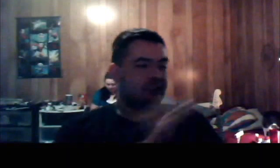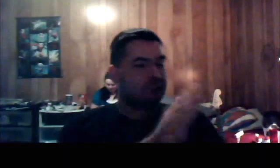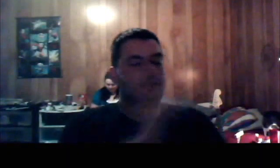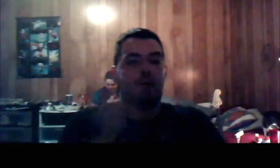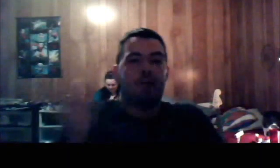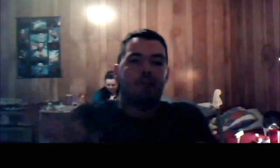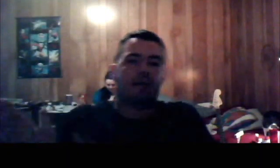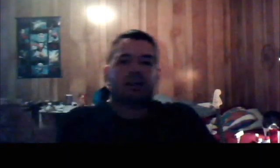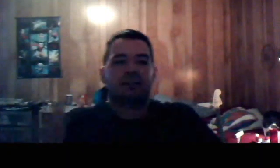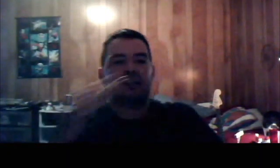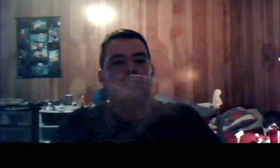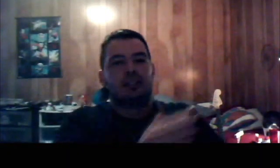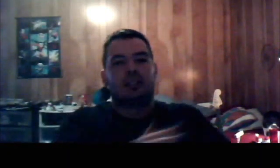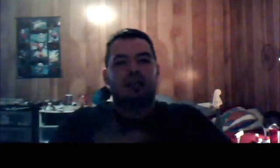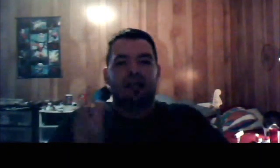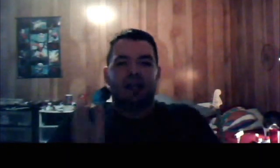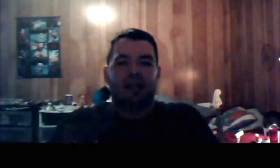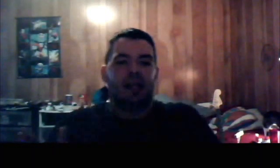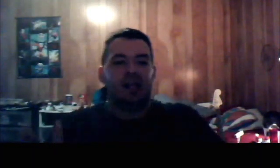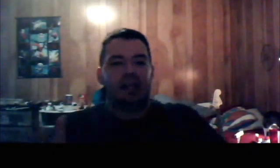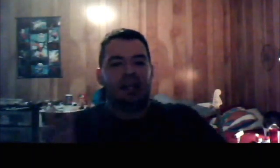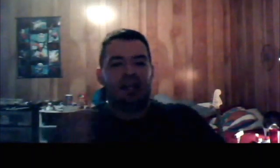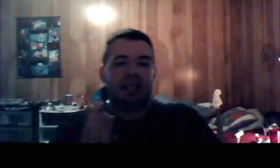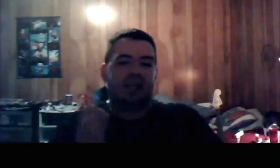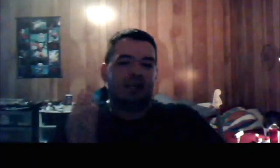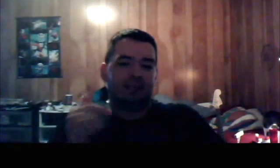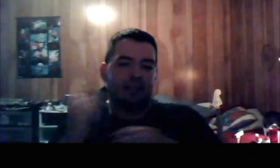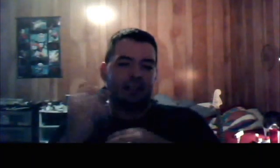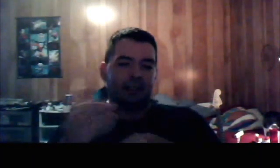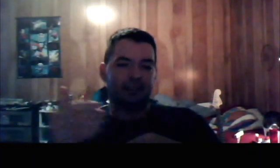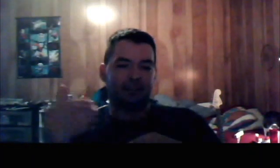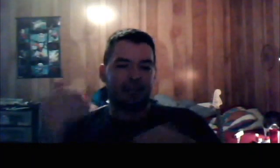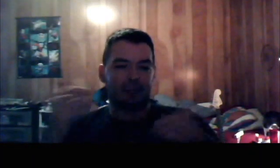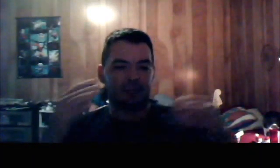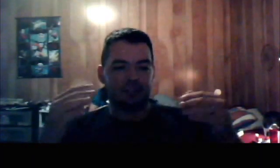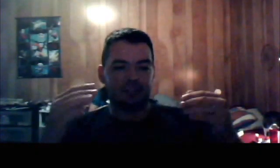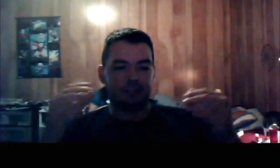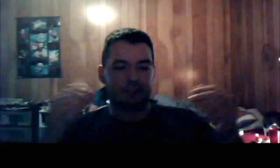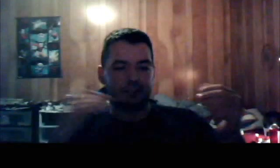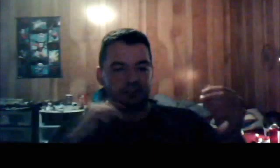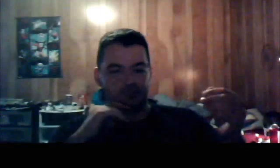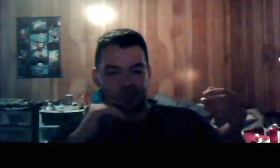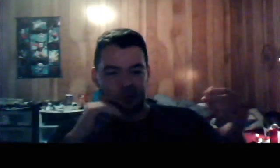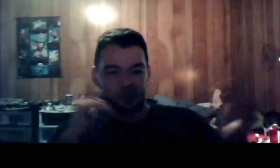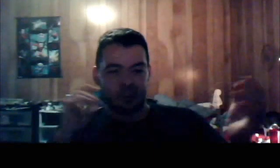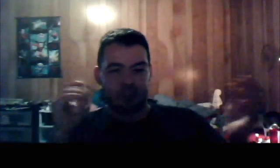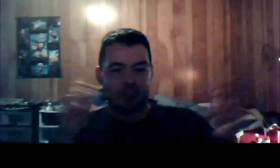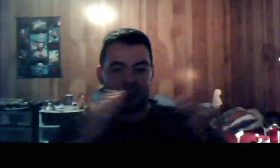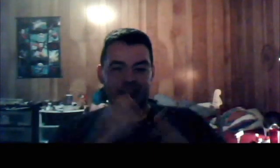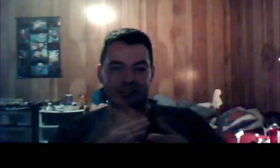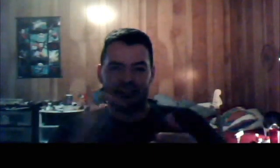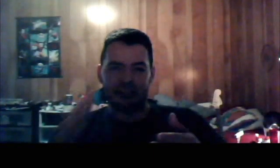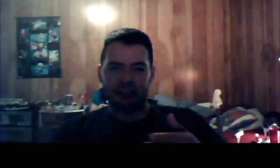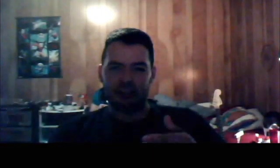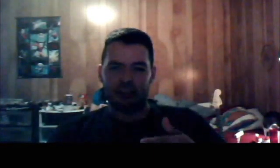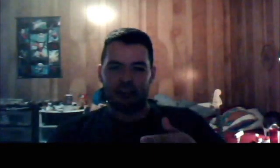keeps hopping bodies. And everybody that comes by when the demon is in that body is singing the song.